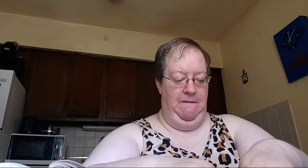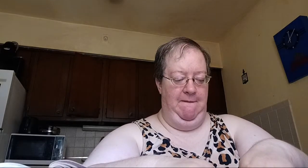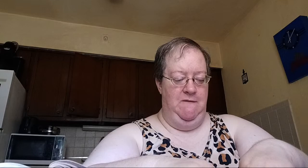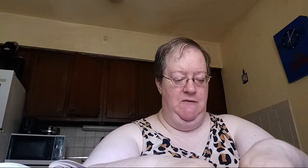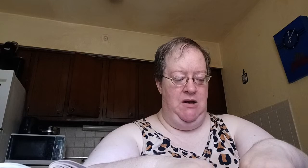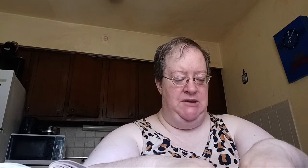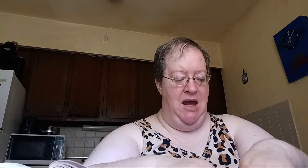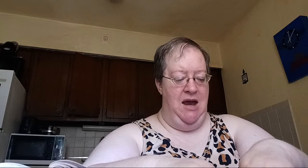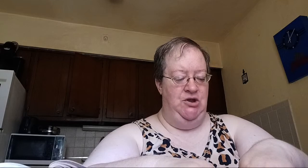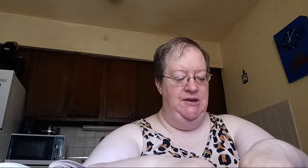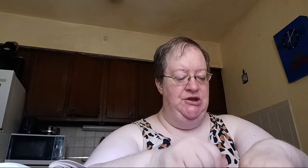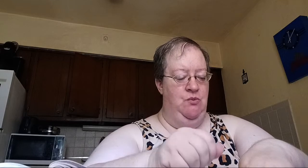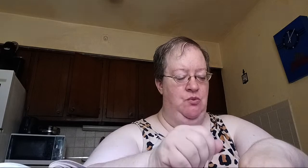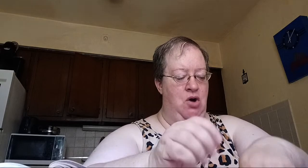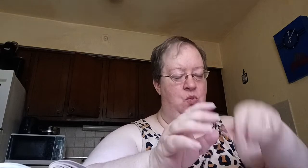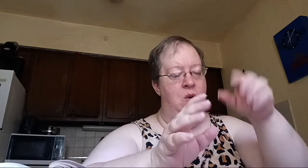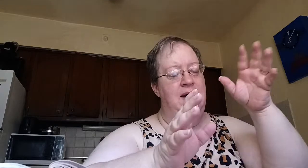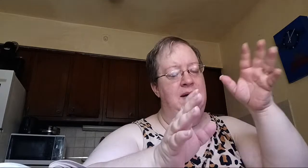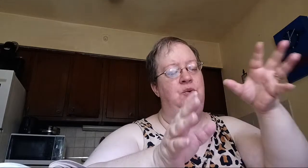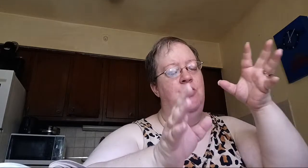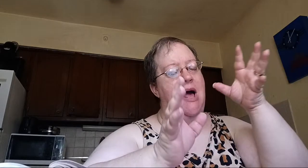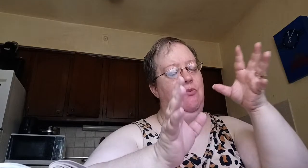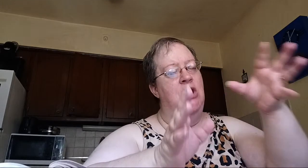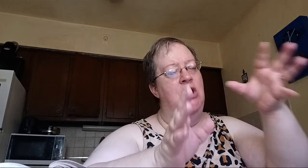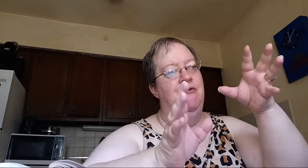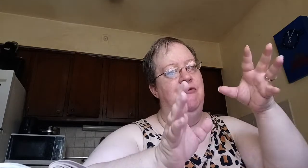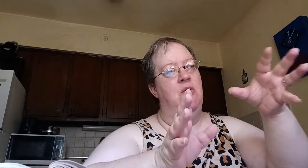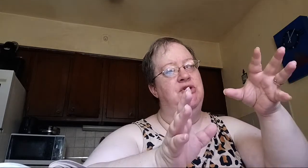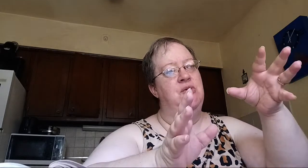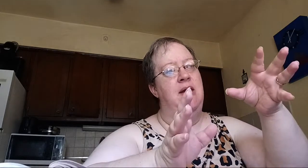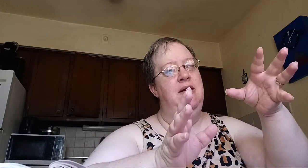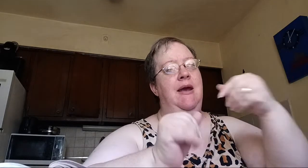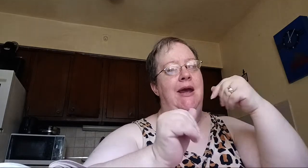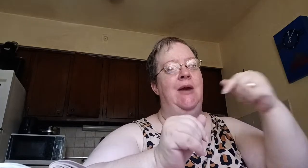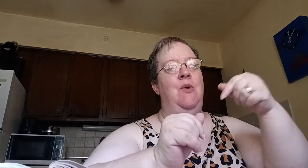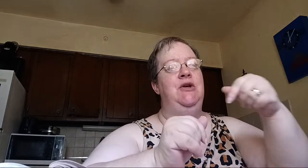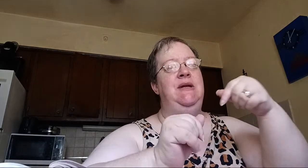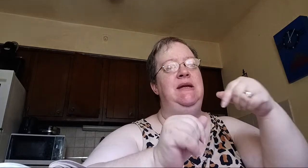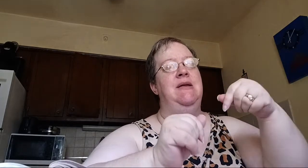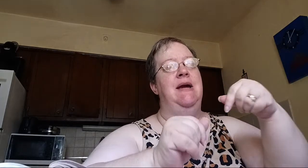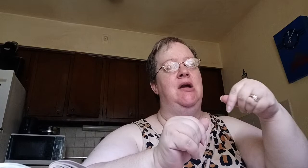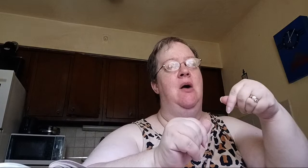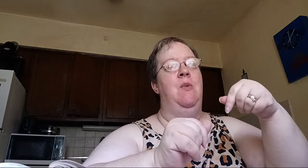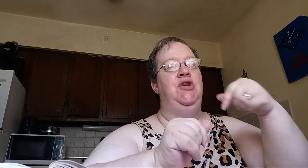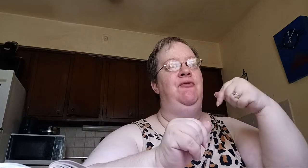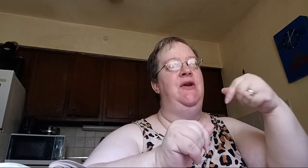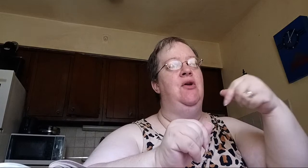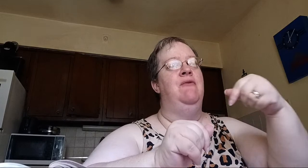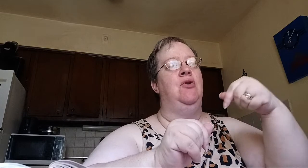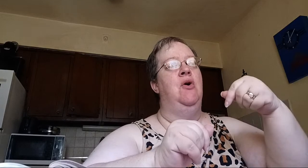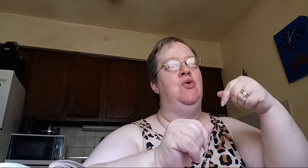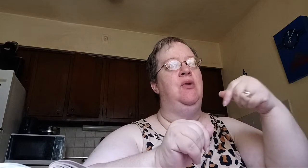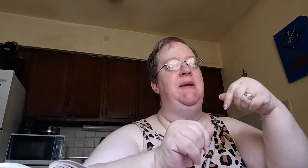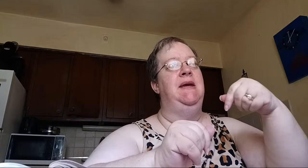There are times you need to learn what it is you God wants you to focus on and what you need to let go. When you feel overload creeping in,